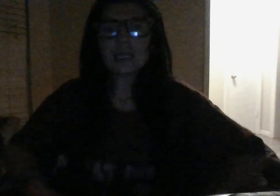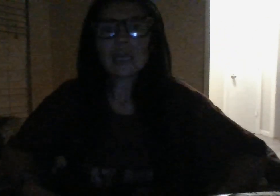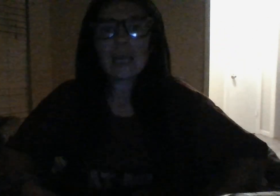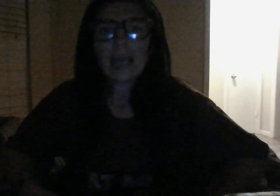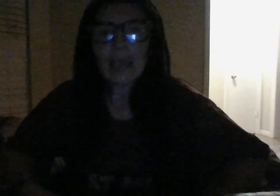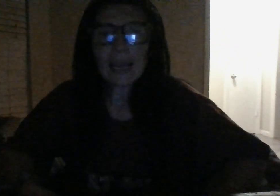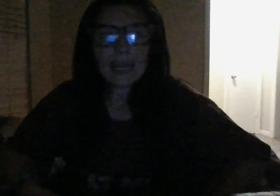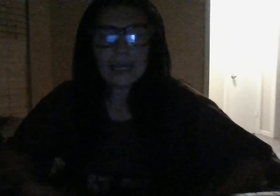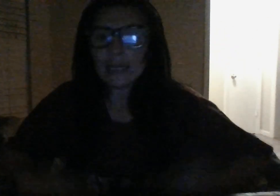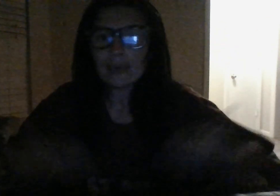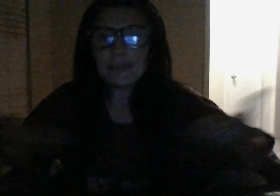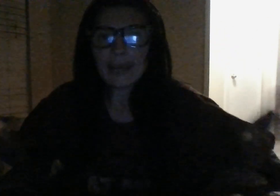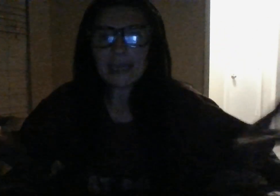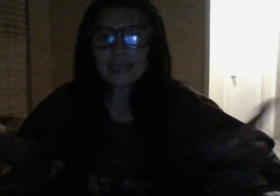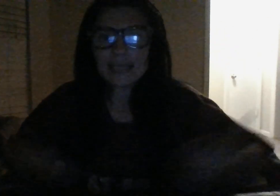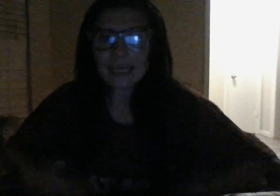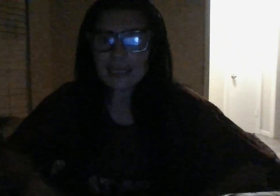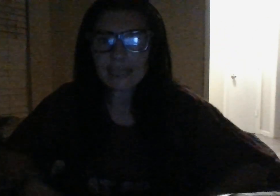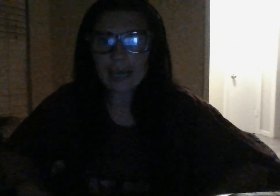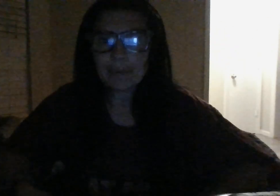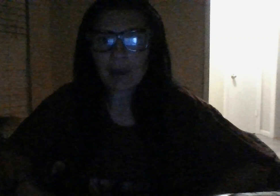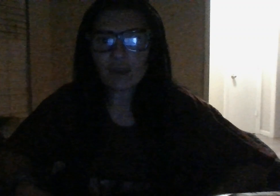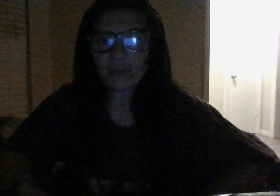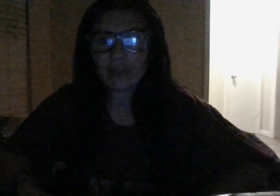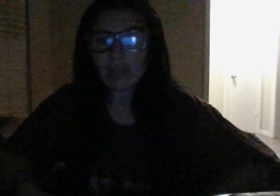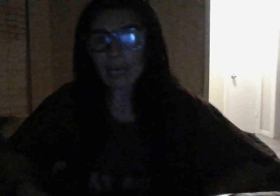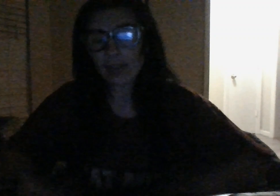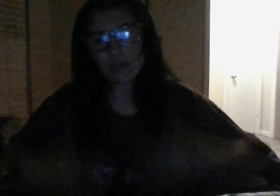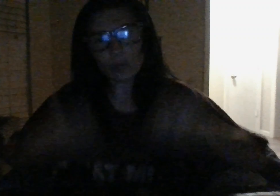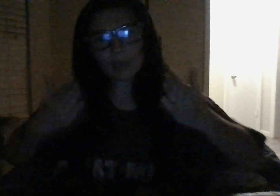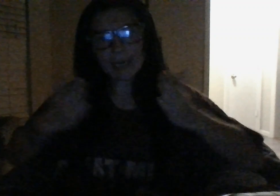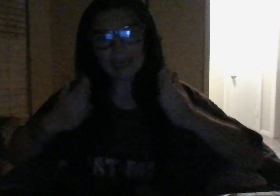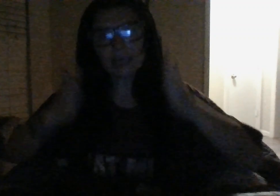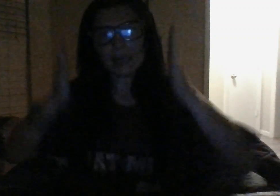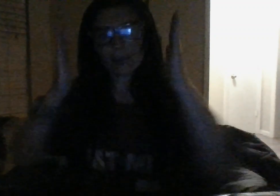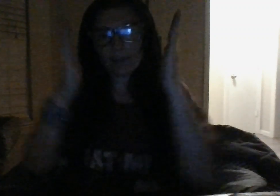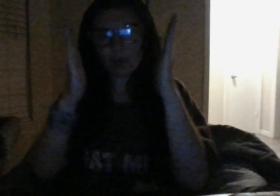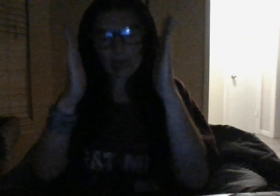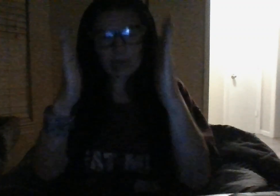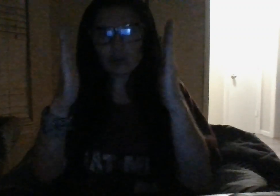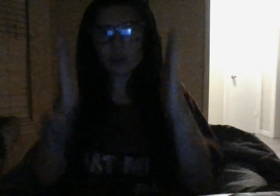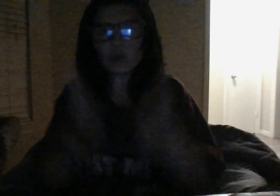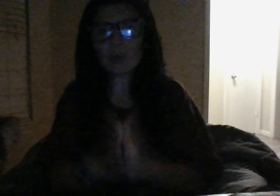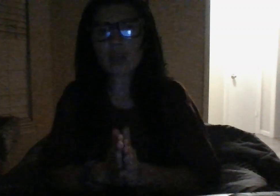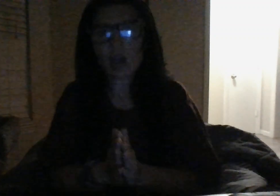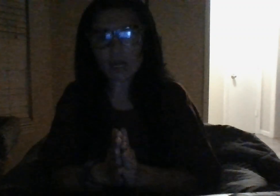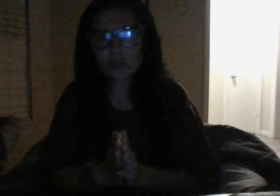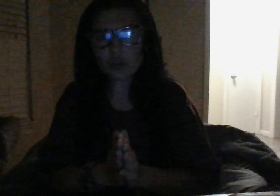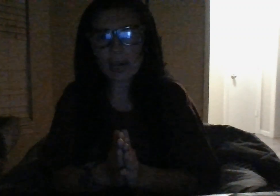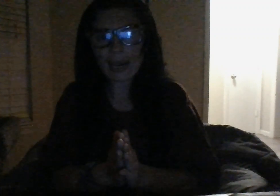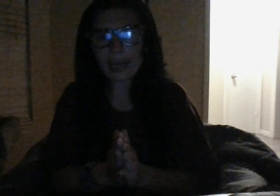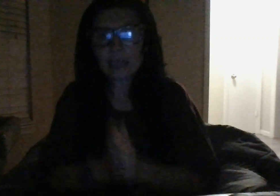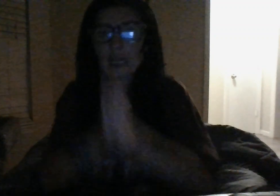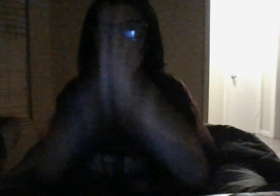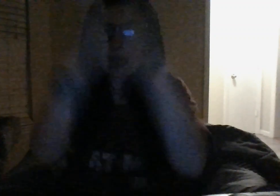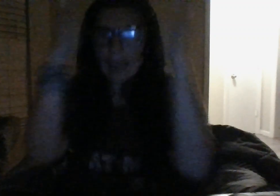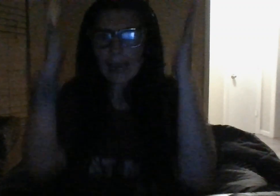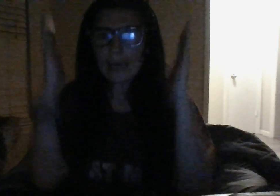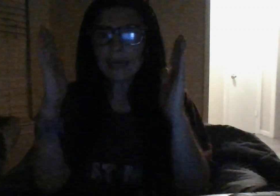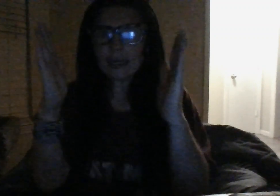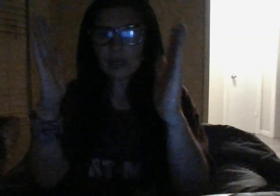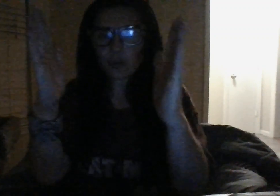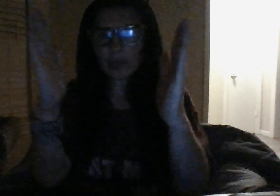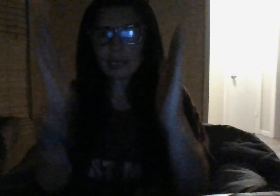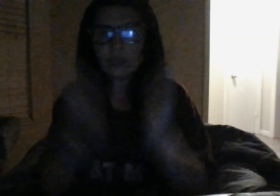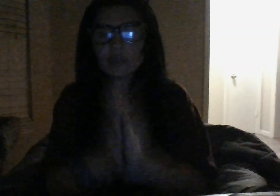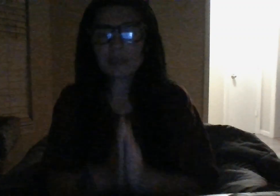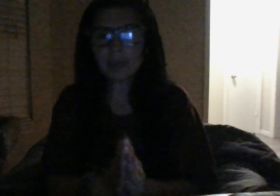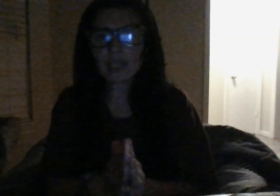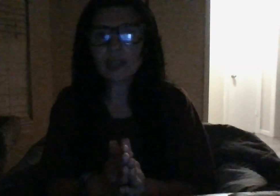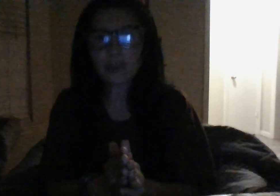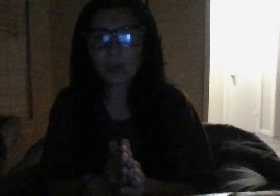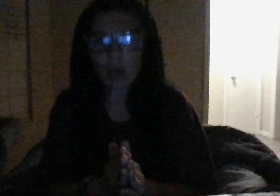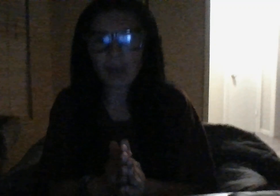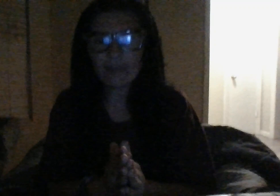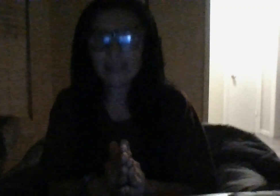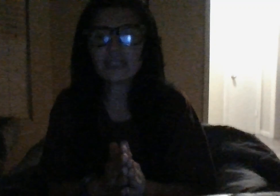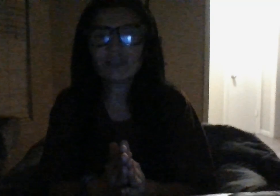and make a sex tape off of it and then we can enter into a contract and agree to split the profits